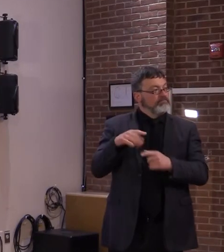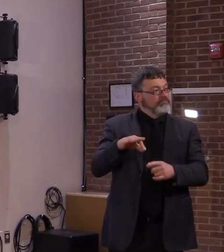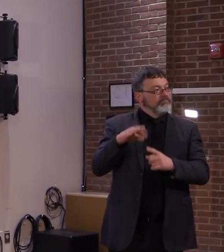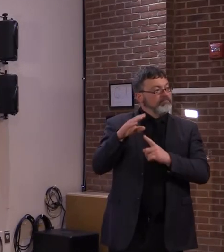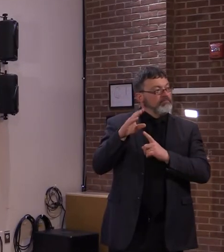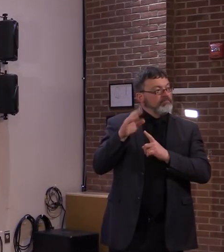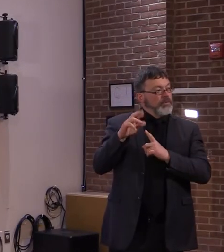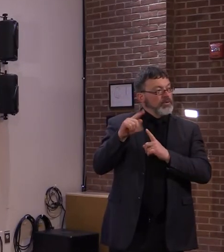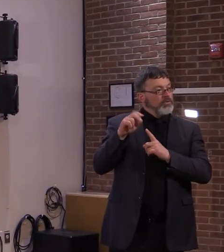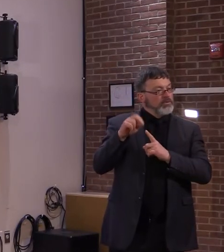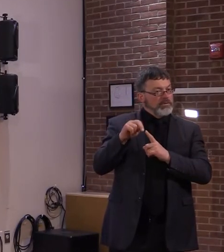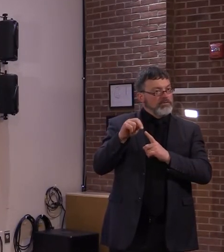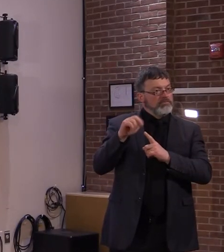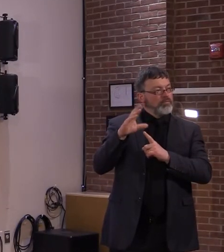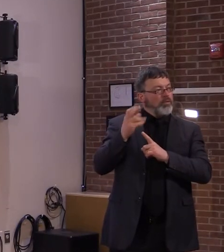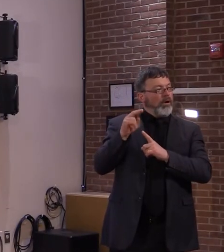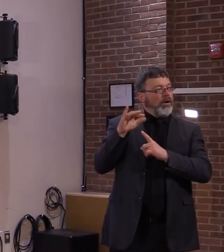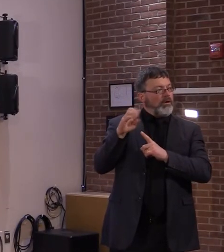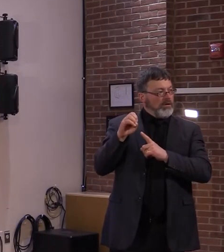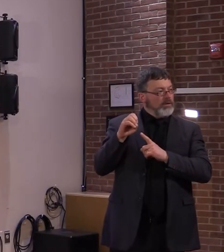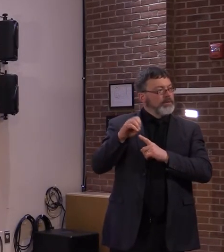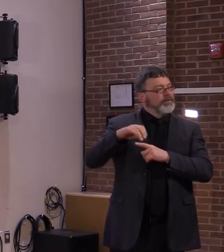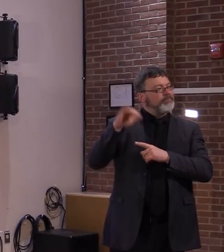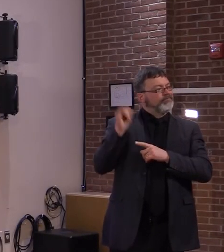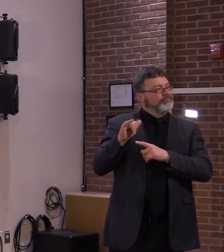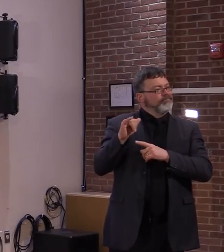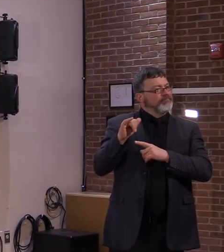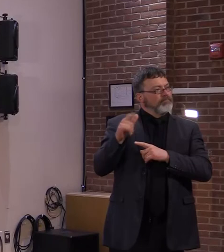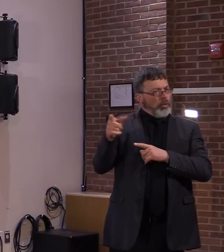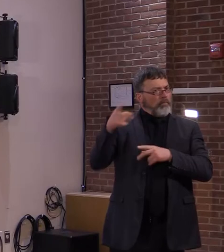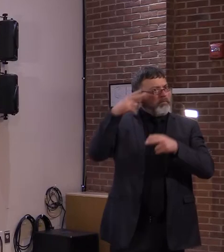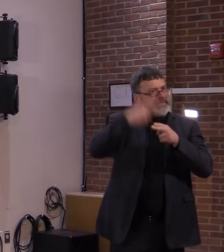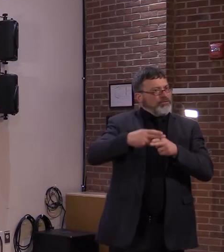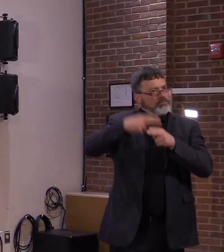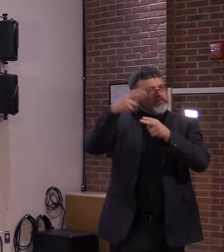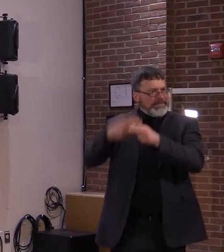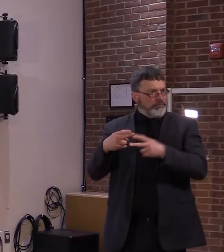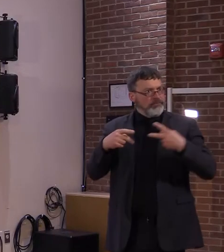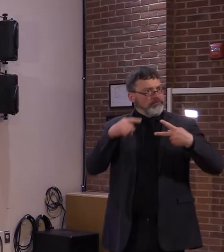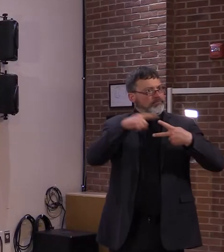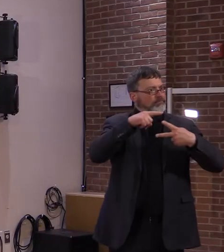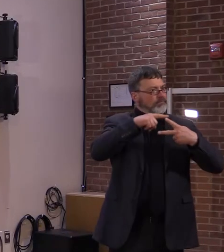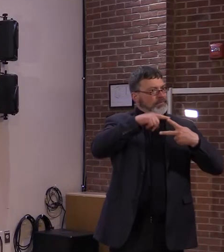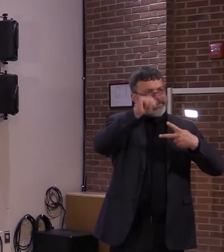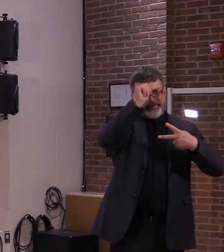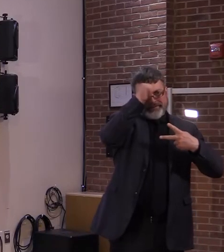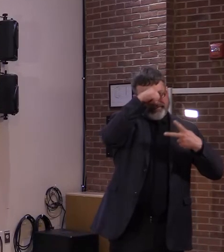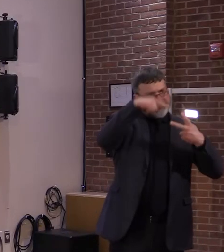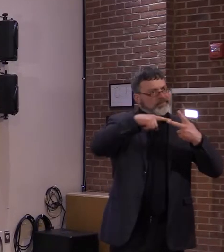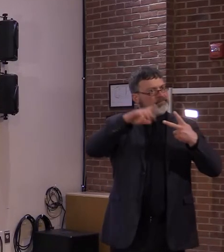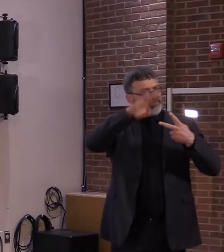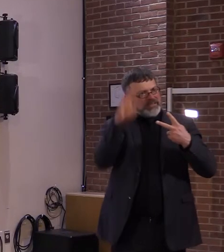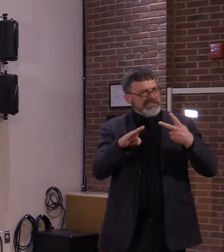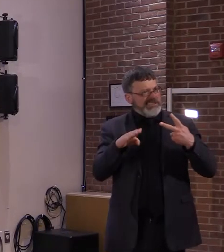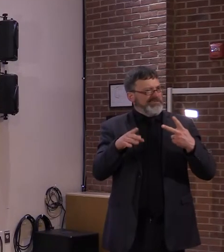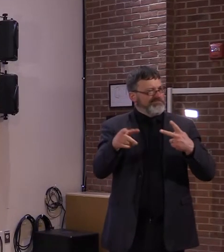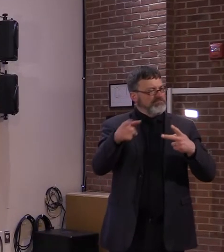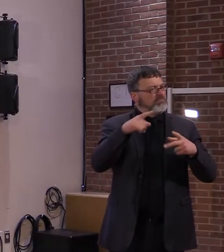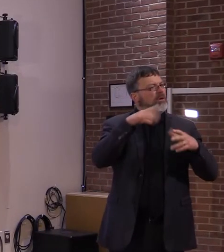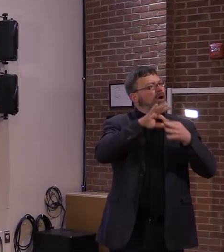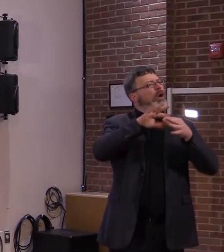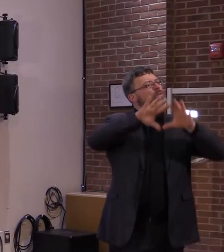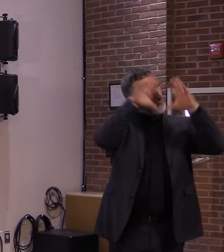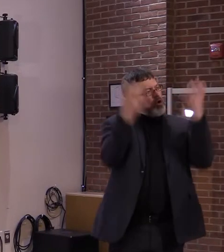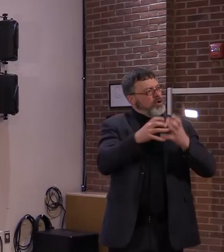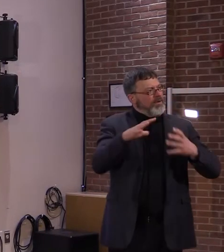situation in India and Brazil in particular, does that present a real